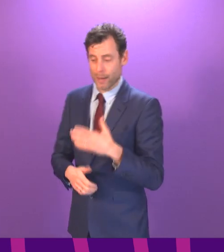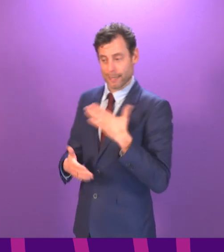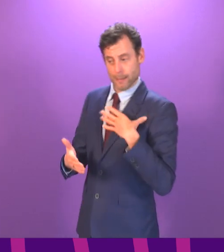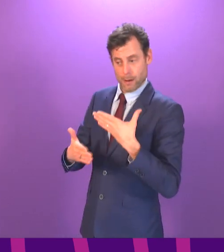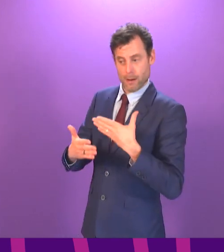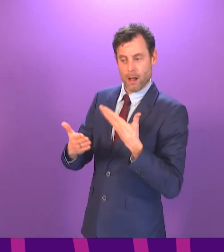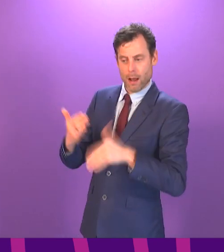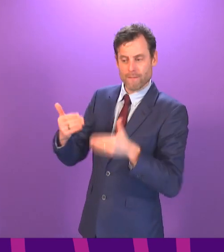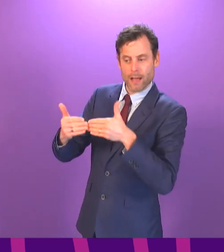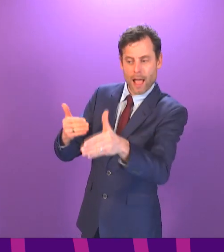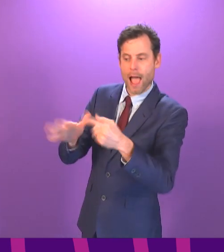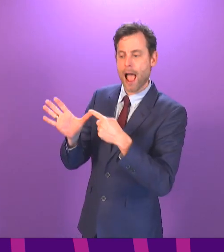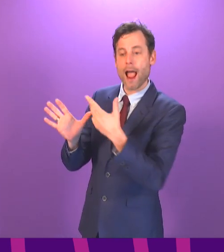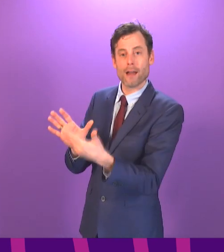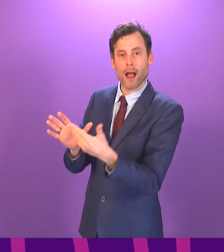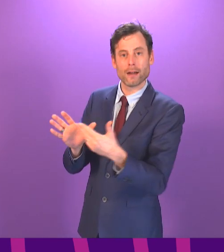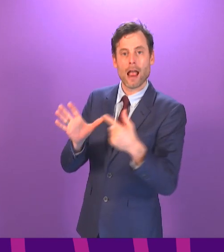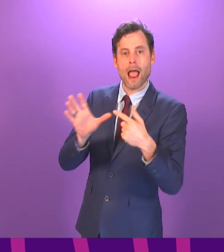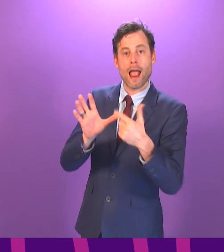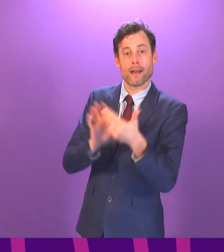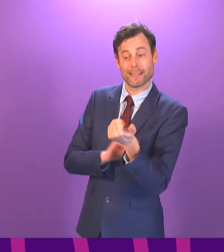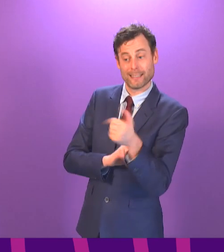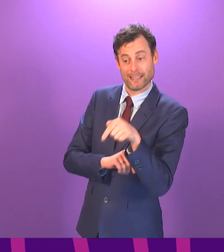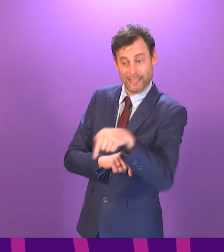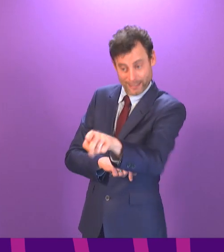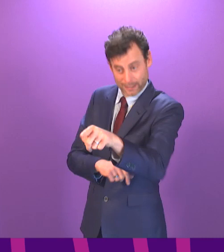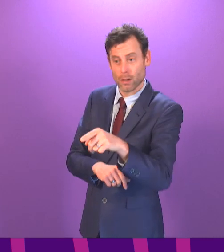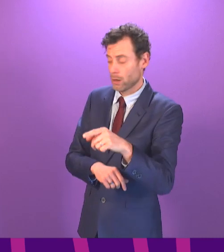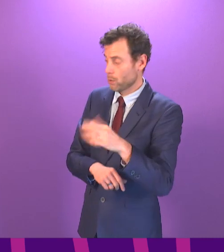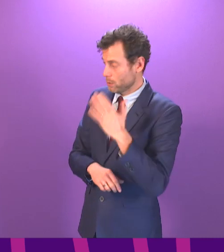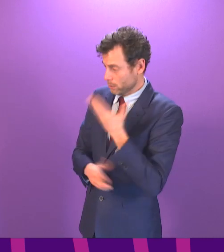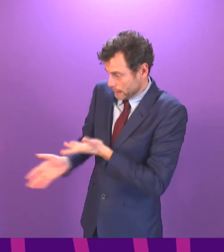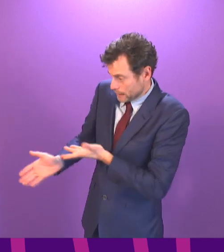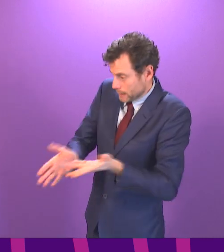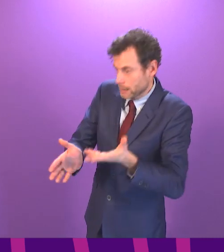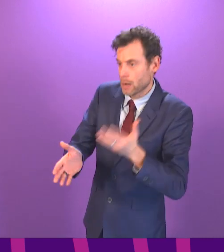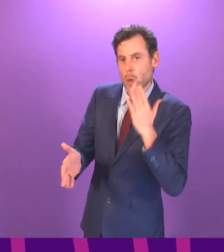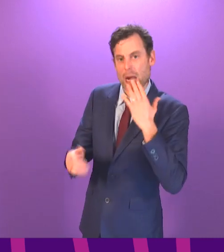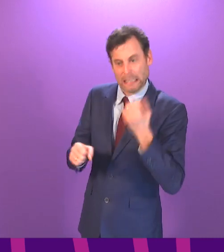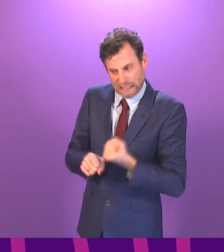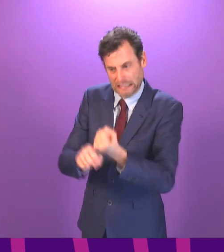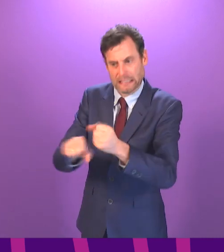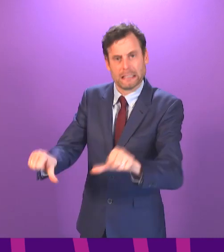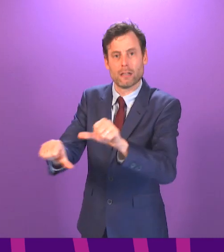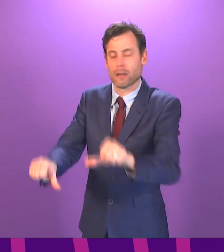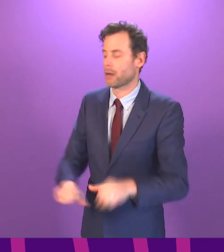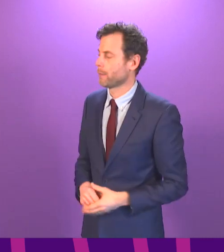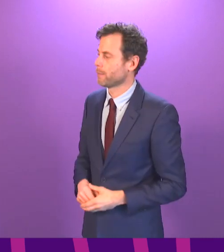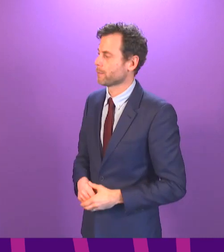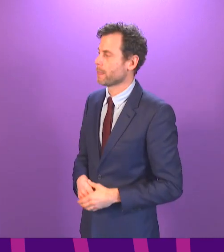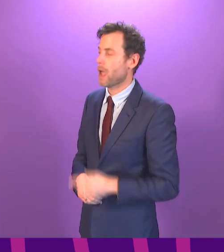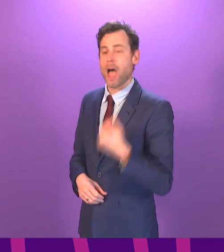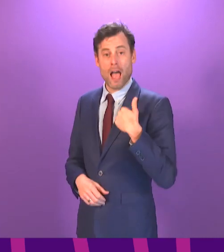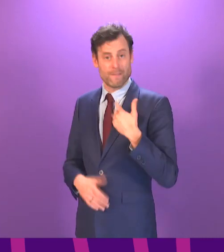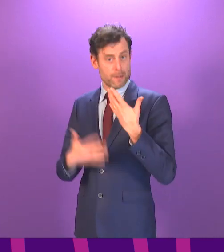and for the A96? First Minister. I've set out both the fact, and I agree that the proposals are